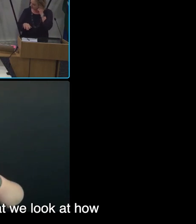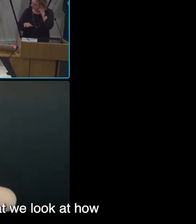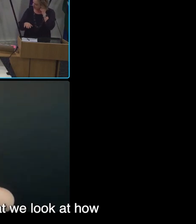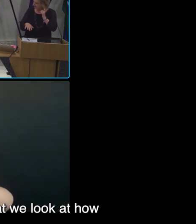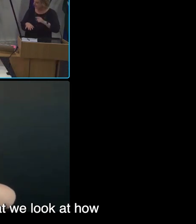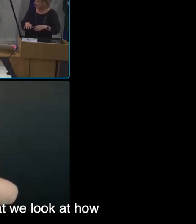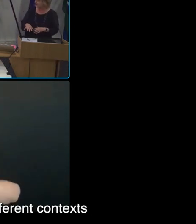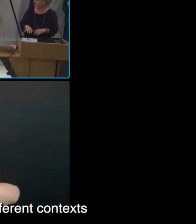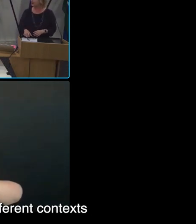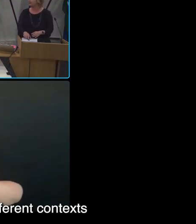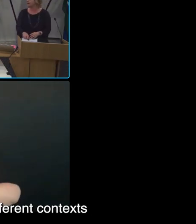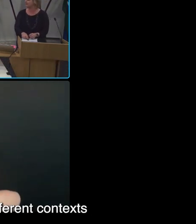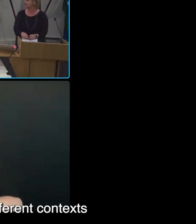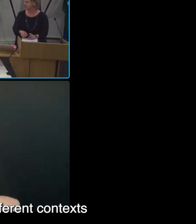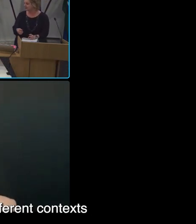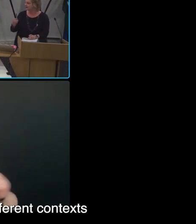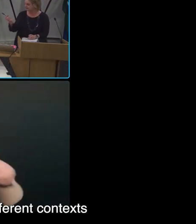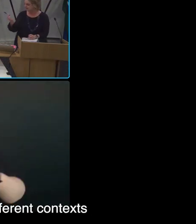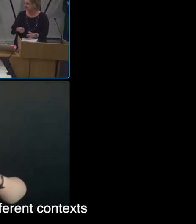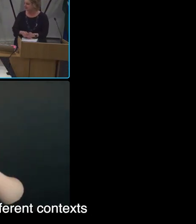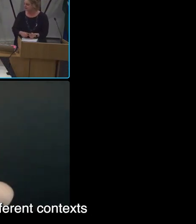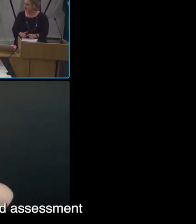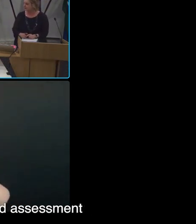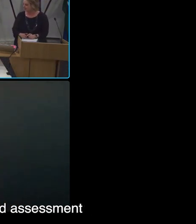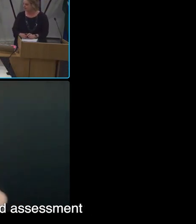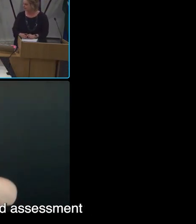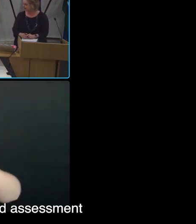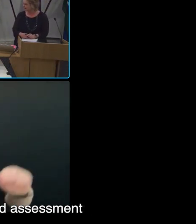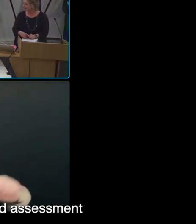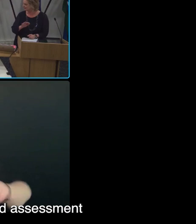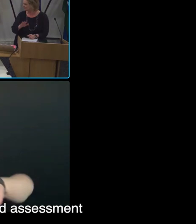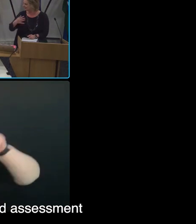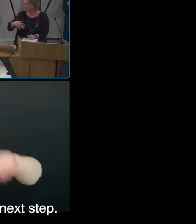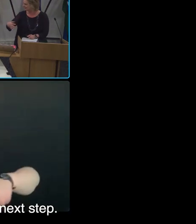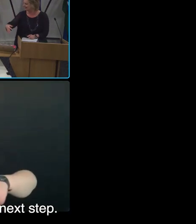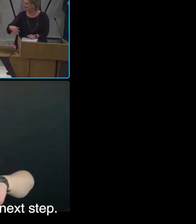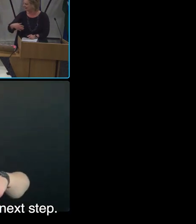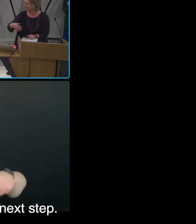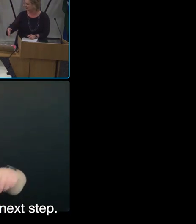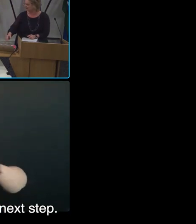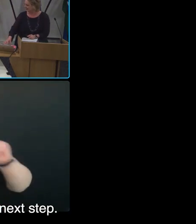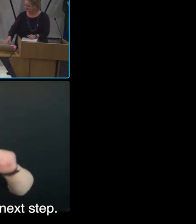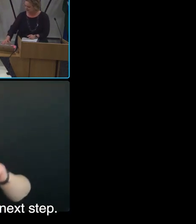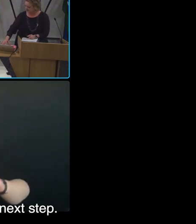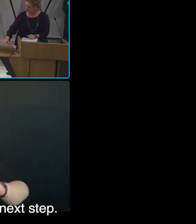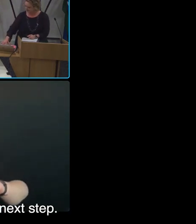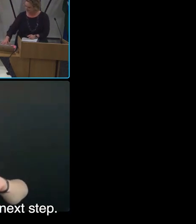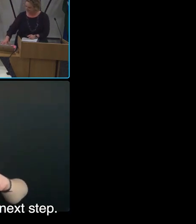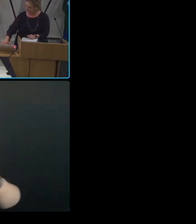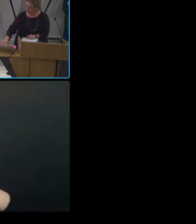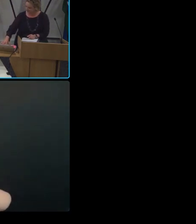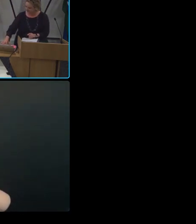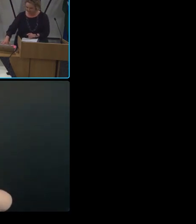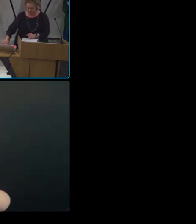we look at how the standards might apply in different contexts, and questions about the graded assessment. But that's obviously all the next step.